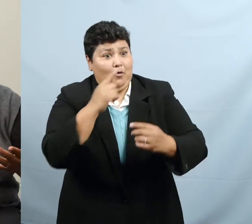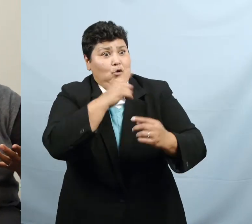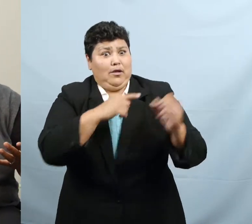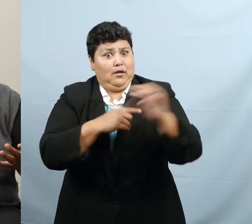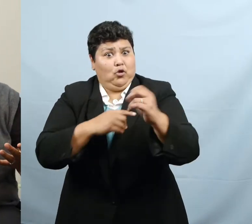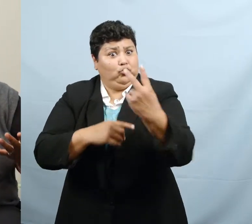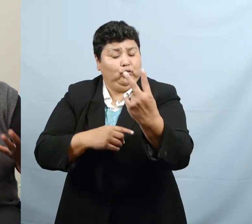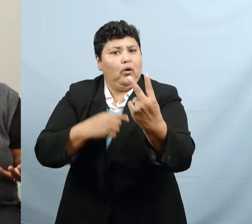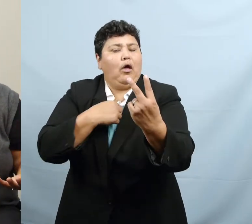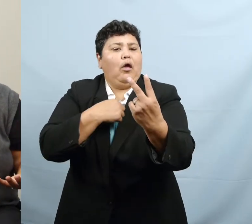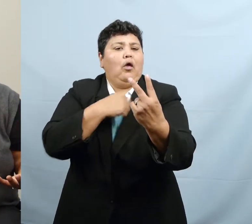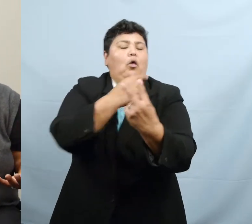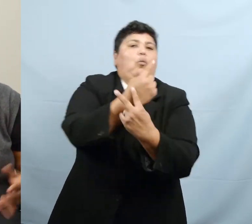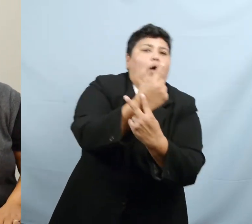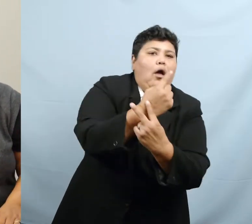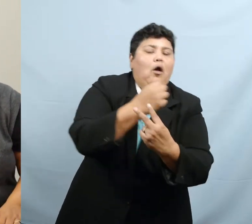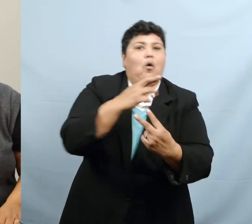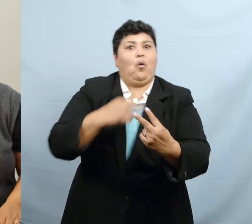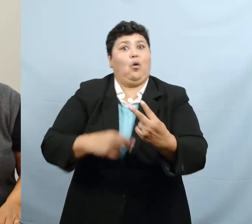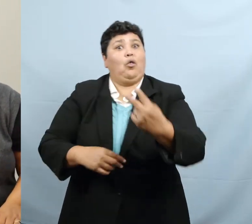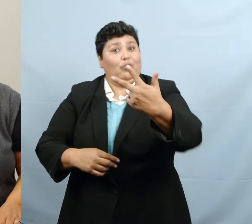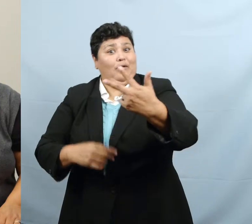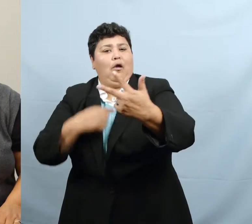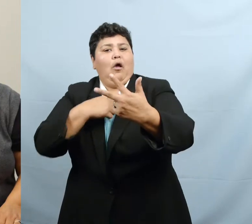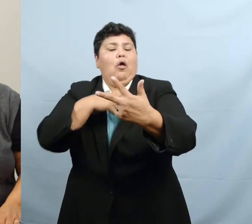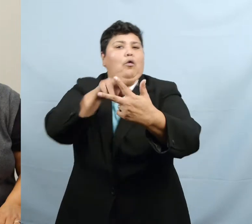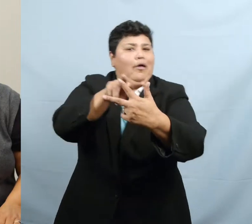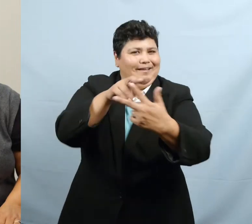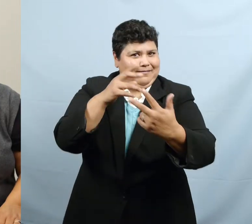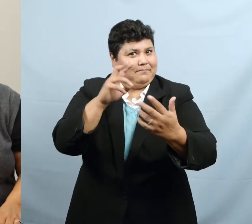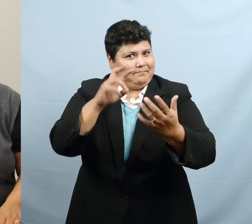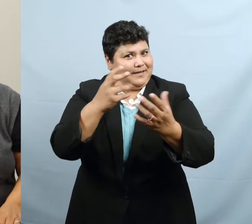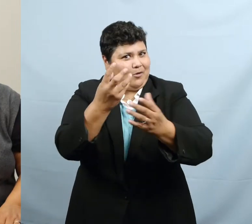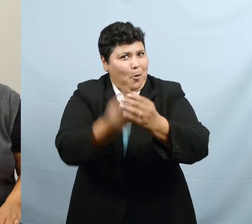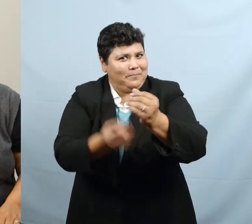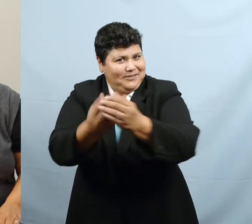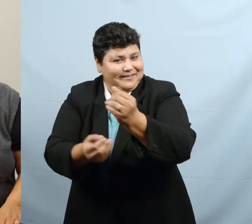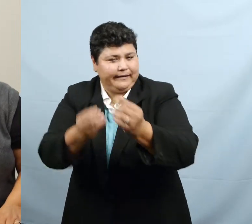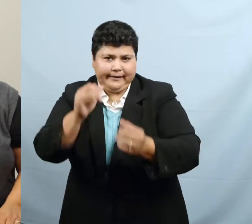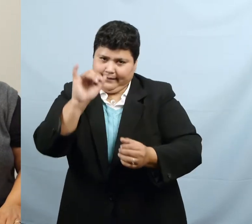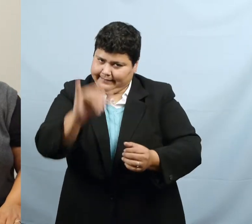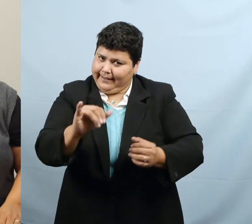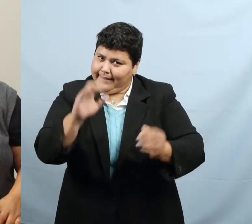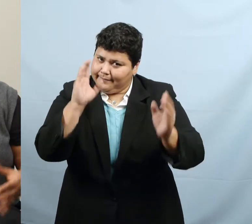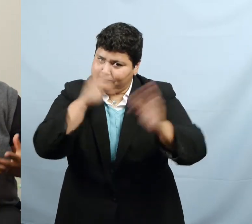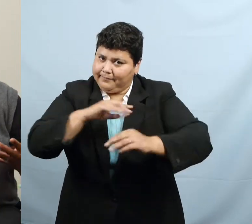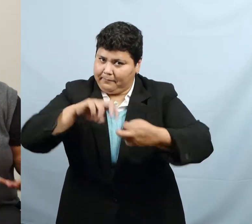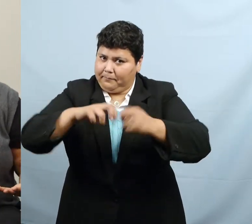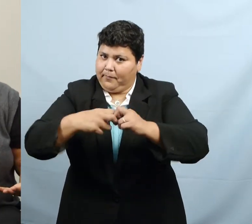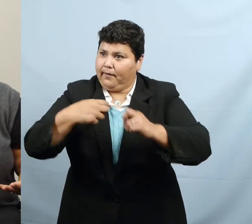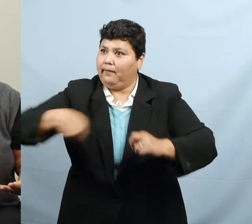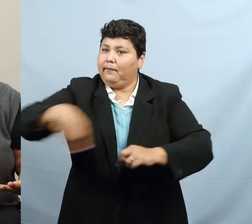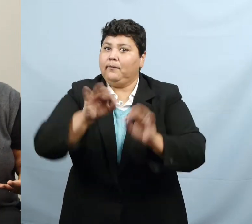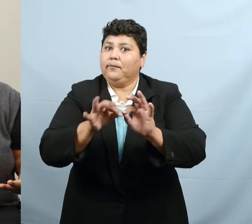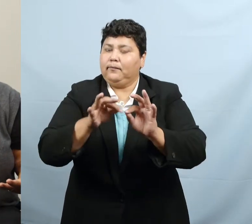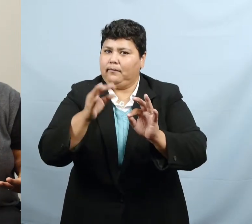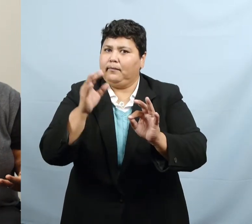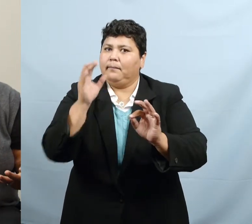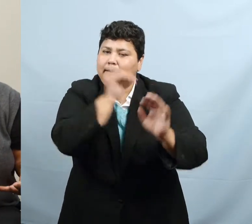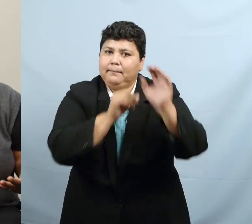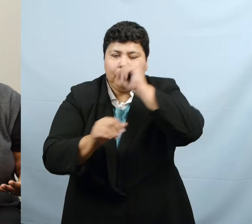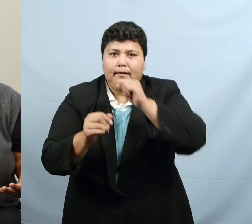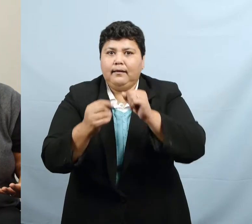of the three options, there was omissions. And that's a problem in the type of work that we do. We're encouraged to